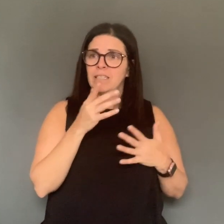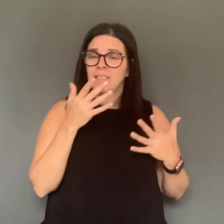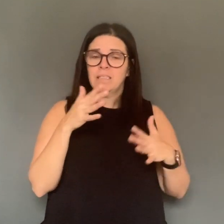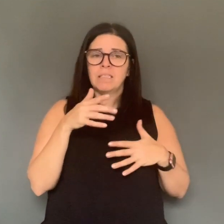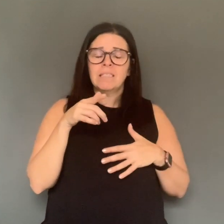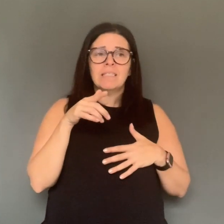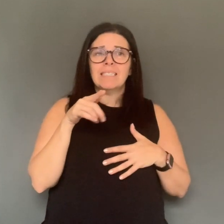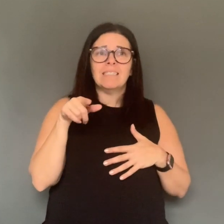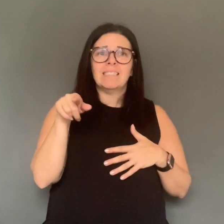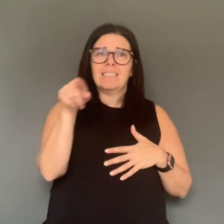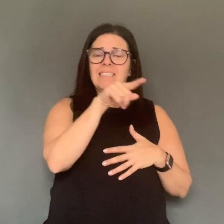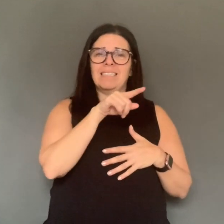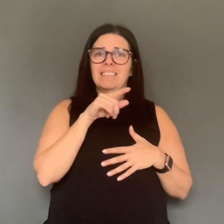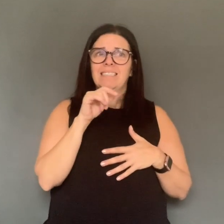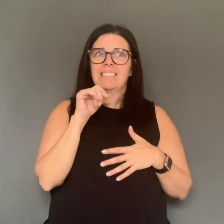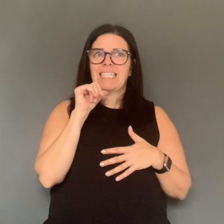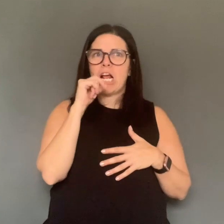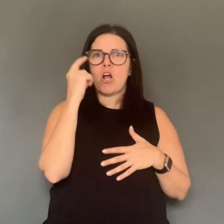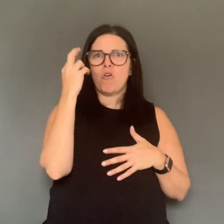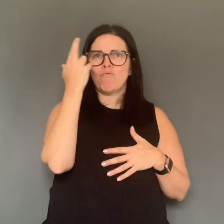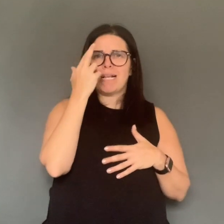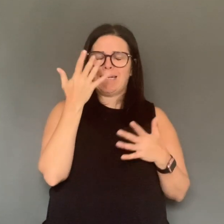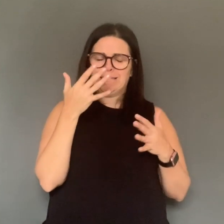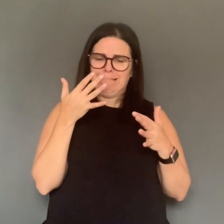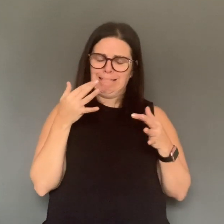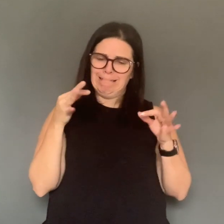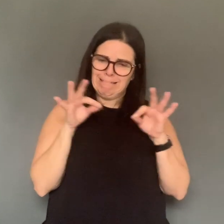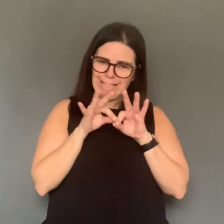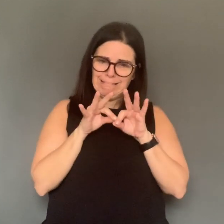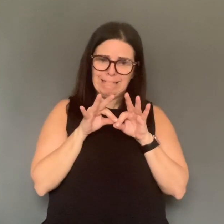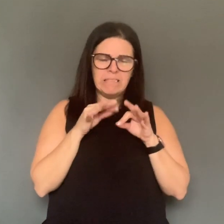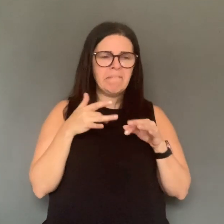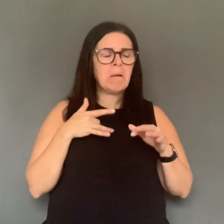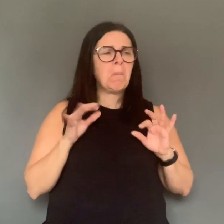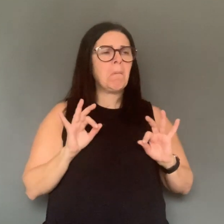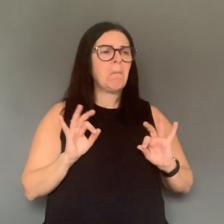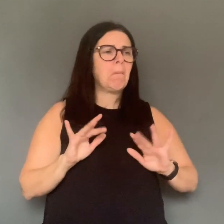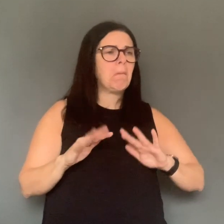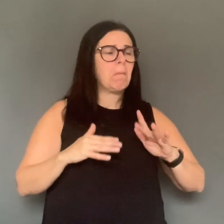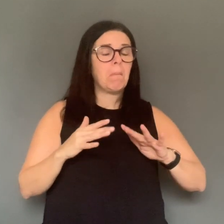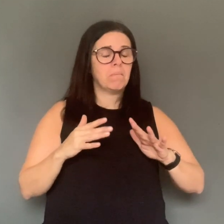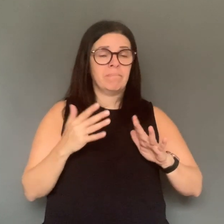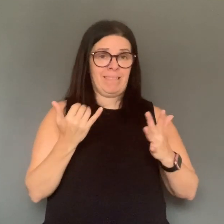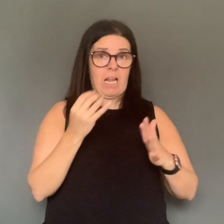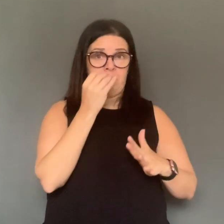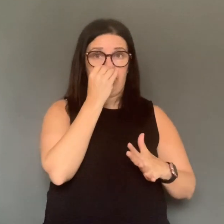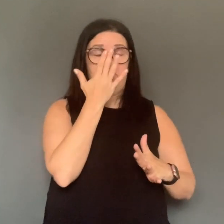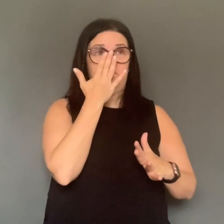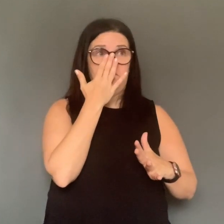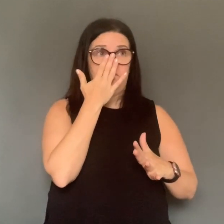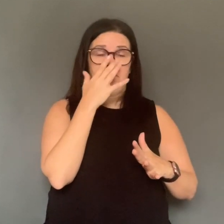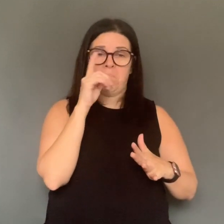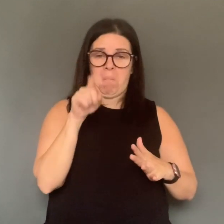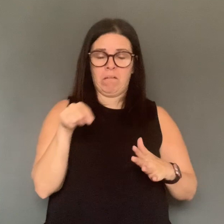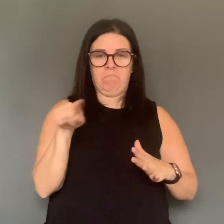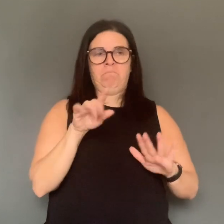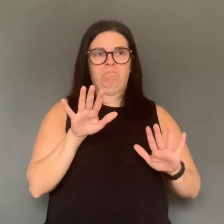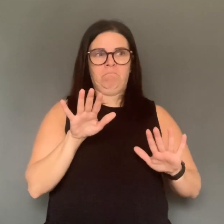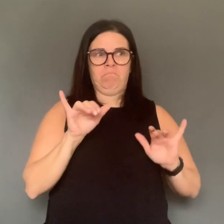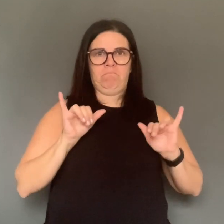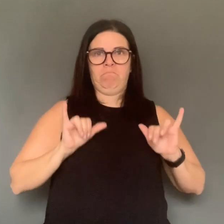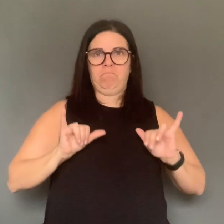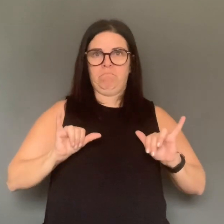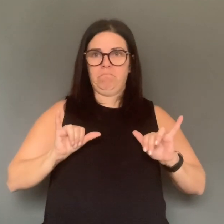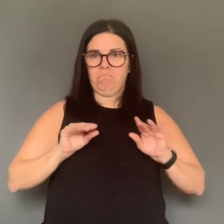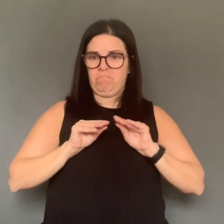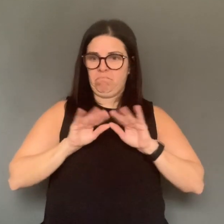and thousands of people dying. We definitely don't want it in our community. We have to do our part. We have to do everything to prevent the spread